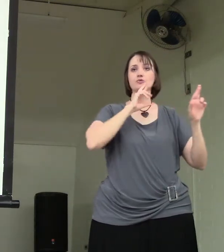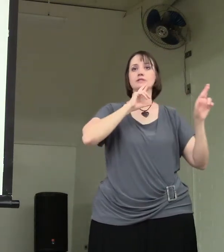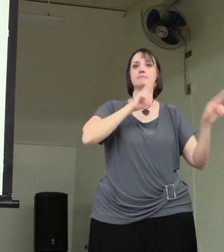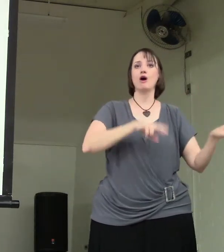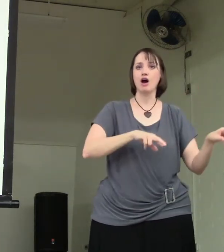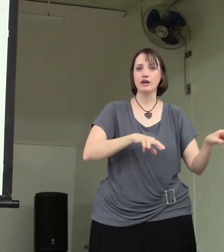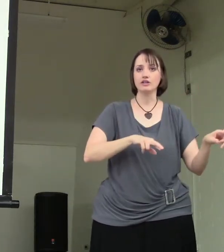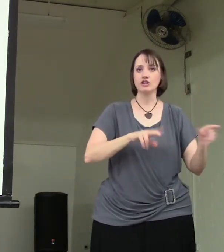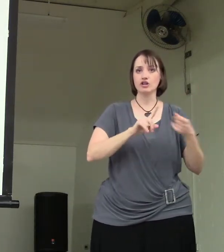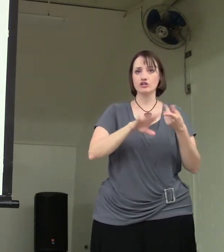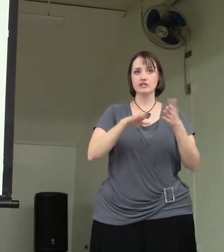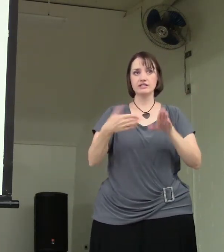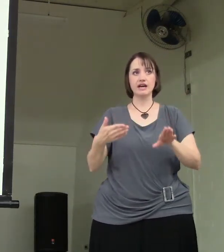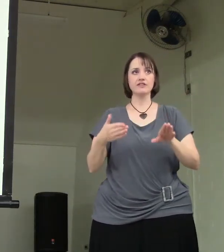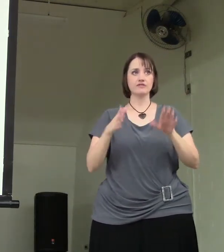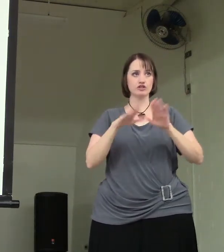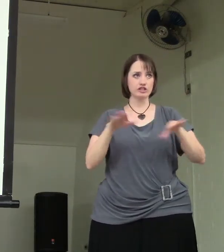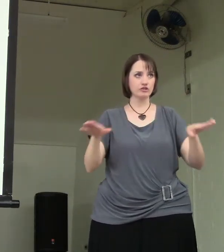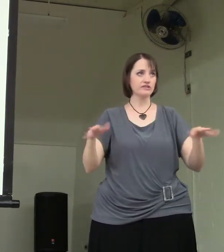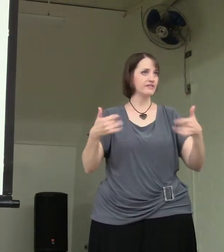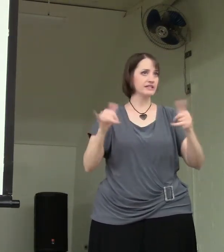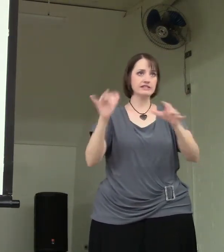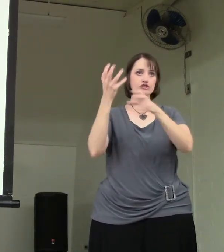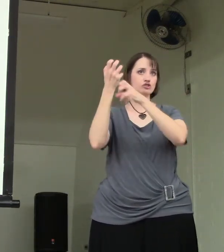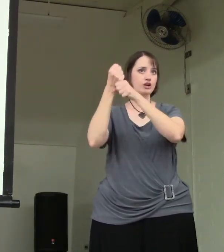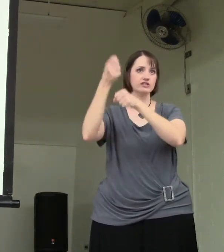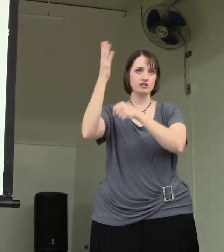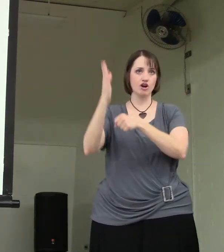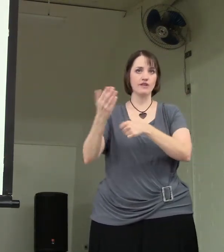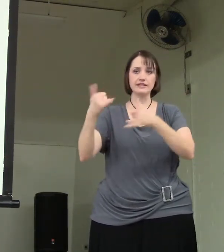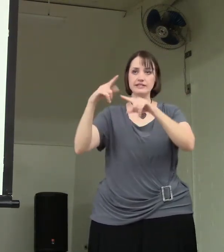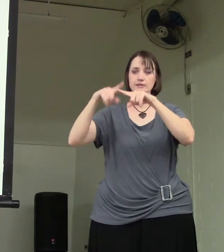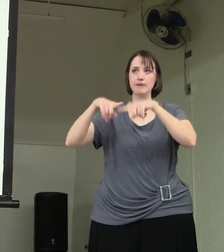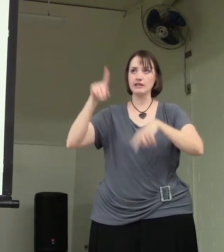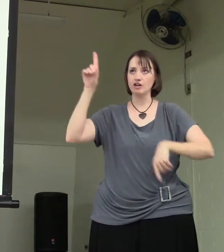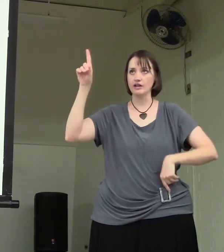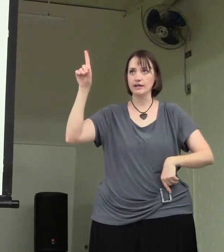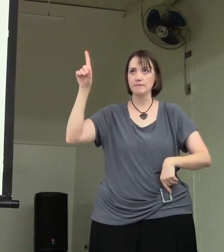respond to the death of their children. They still trusted God. They still depended on him.